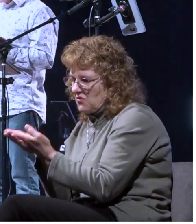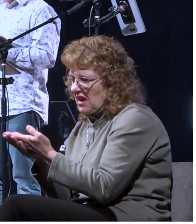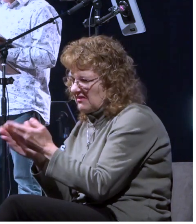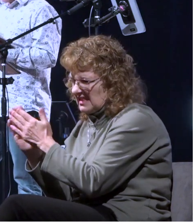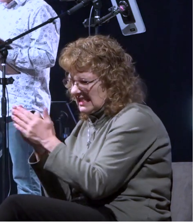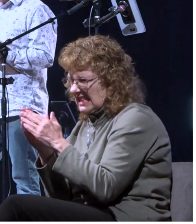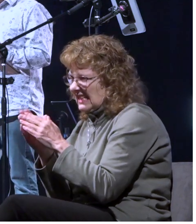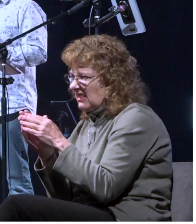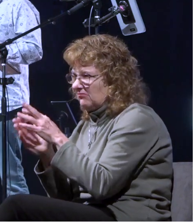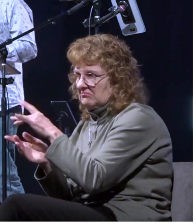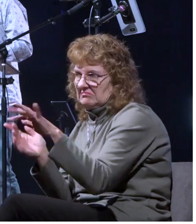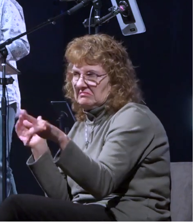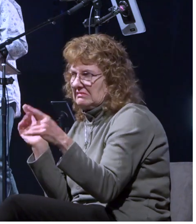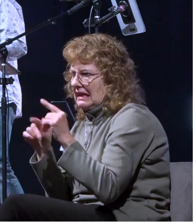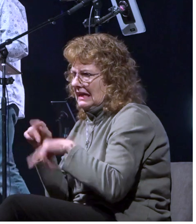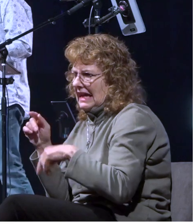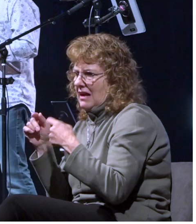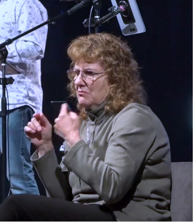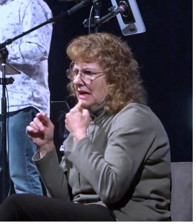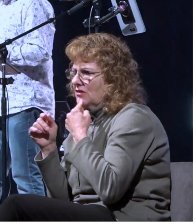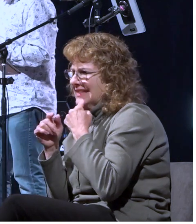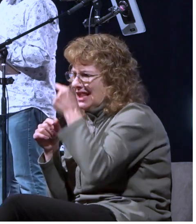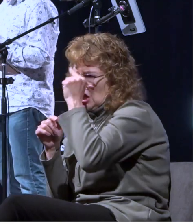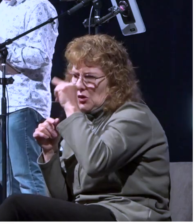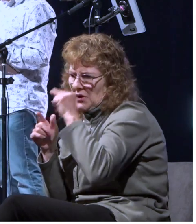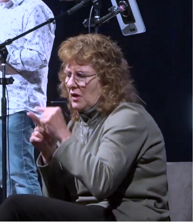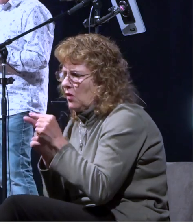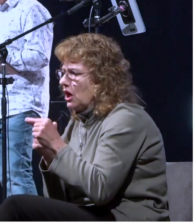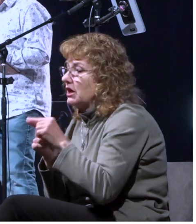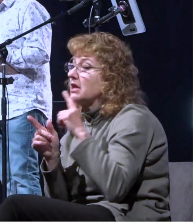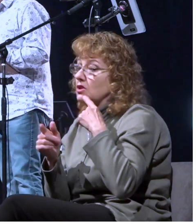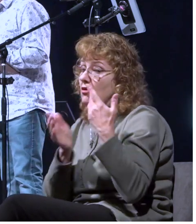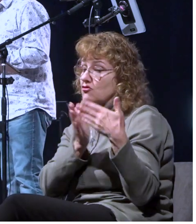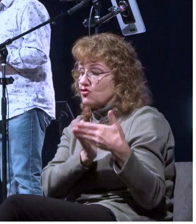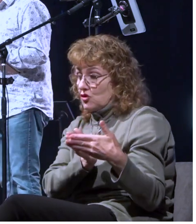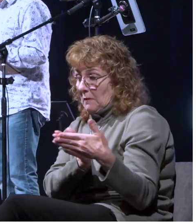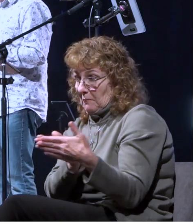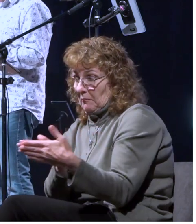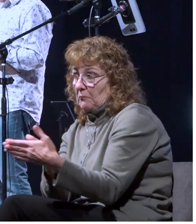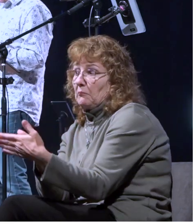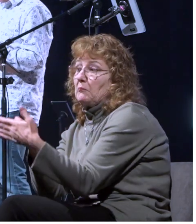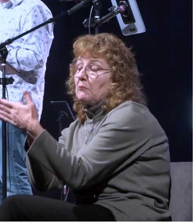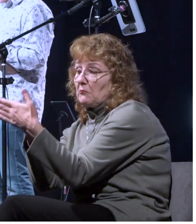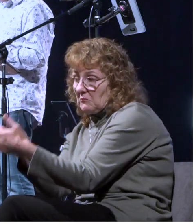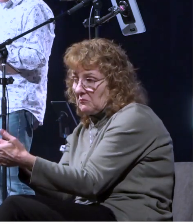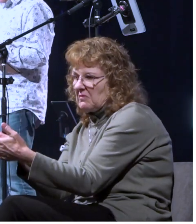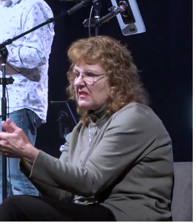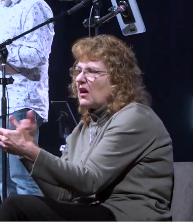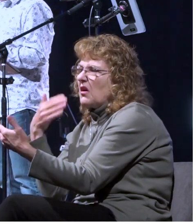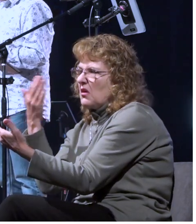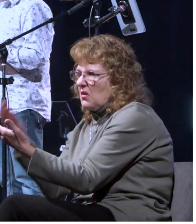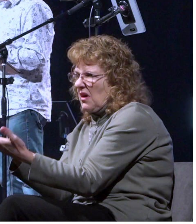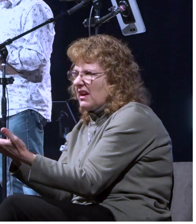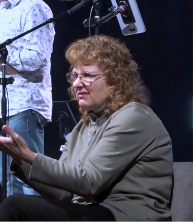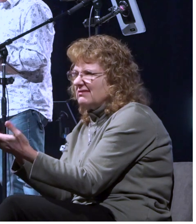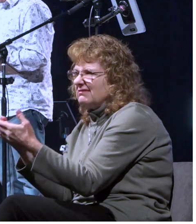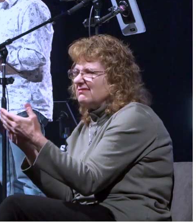i'm going to get to it so delivering a ship of adramatium we we put to sea